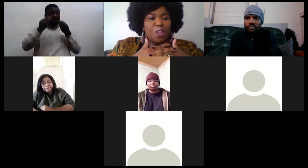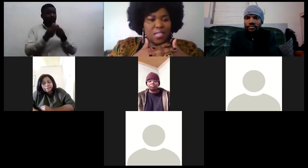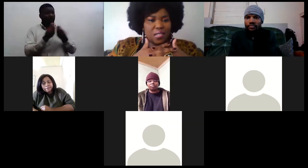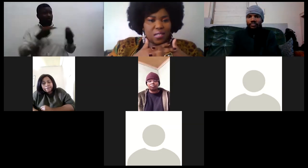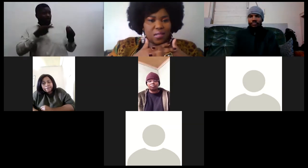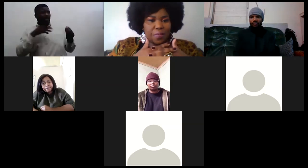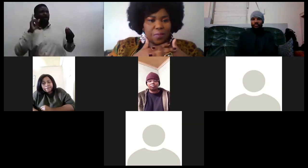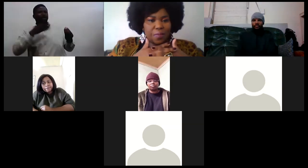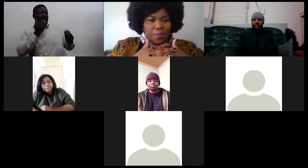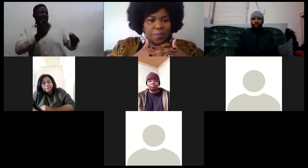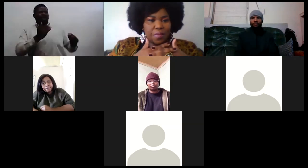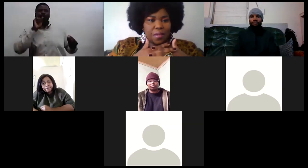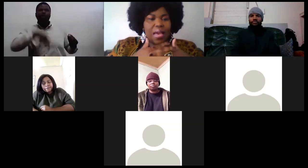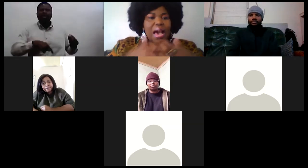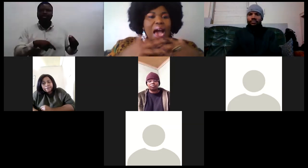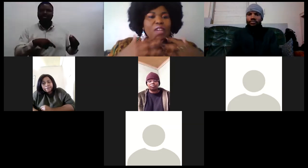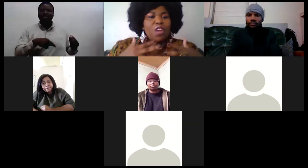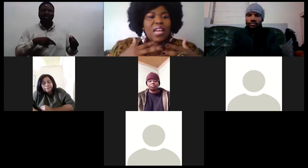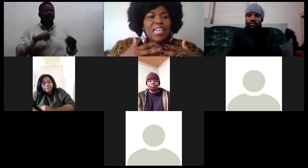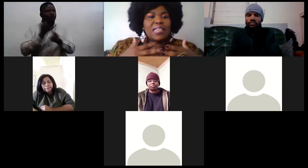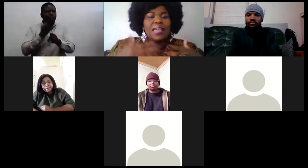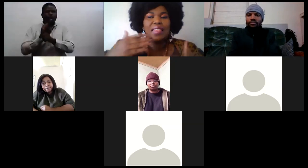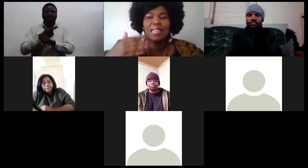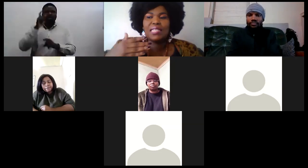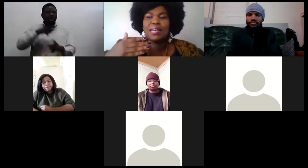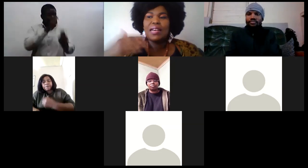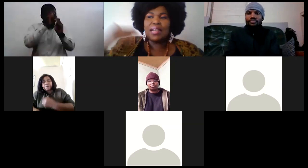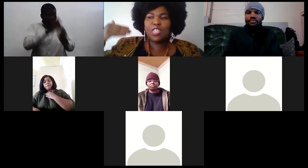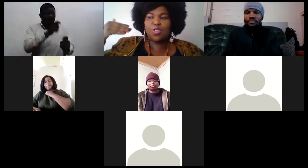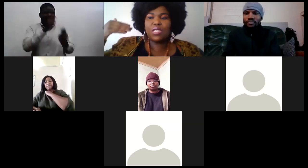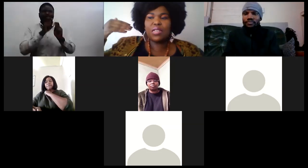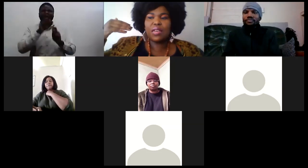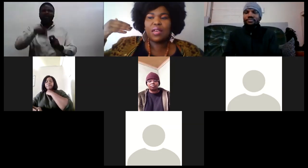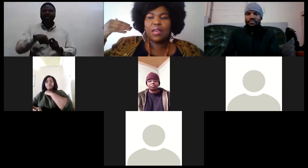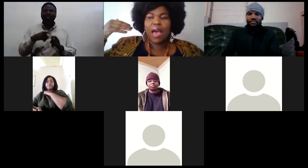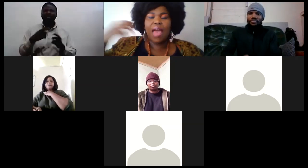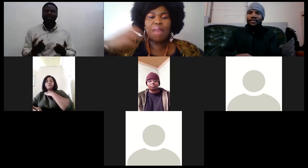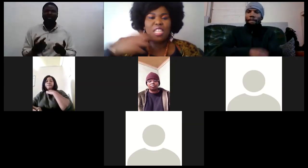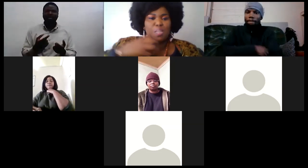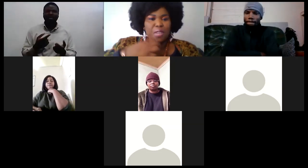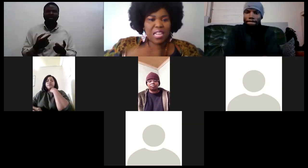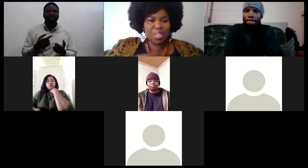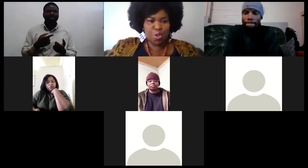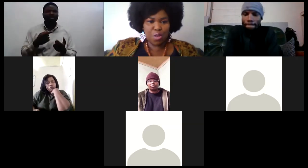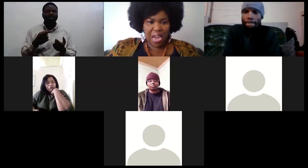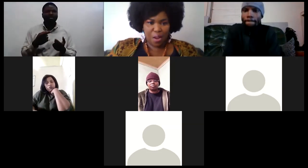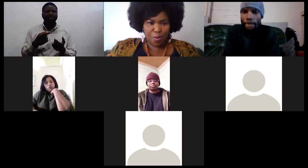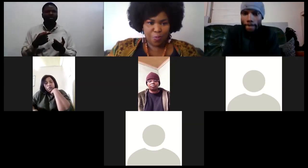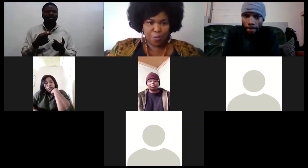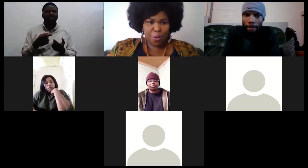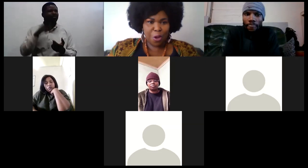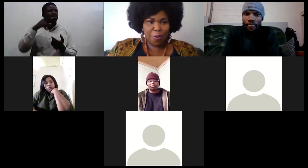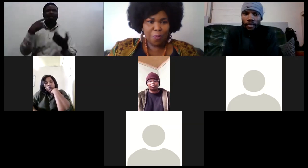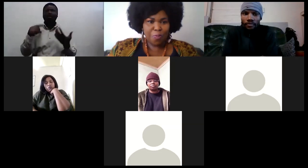acknowledge it acknowledge that gratitude i am experiencing you now